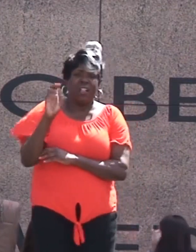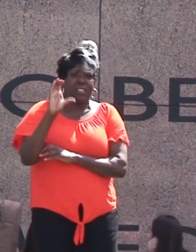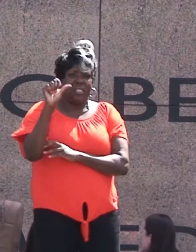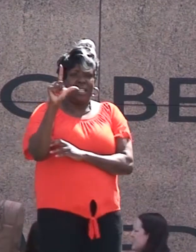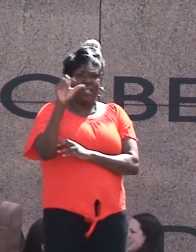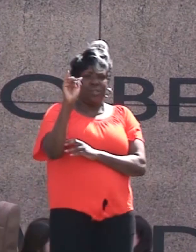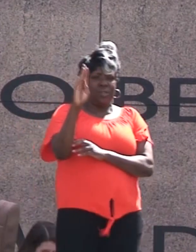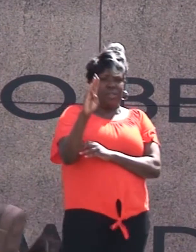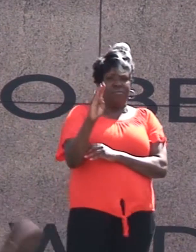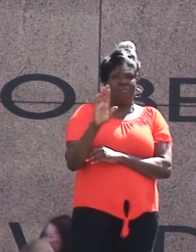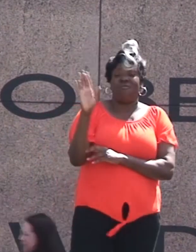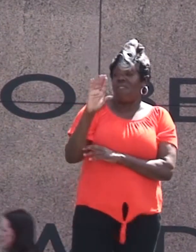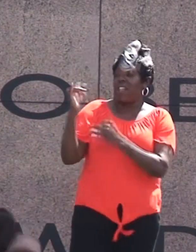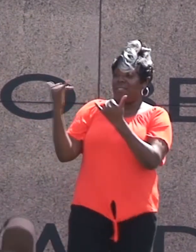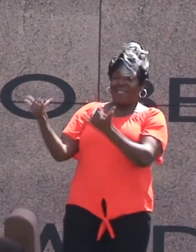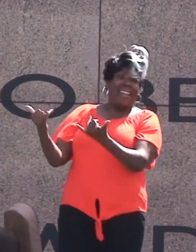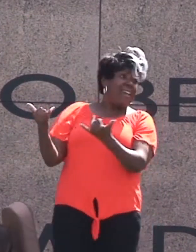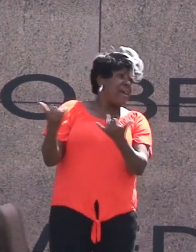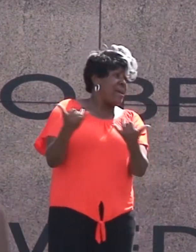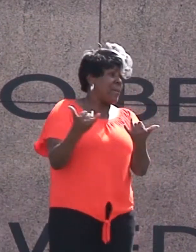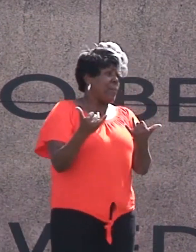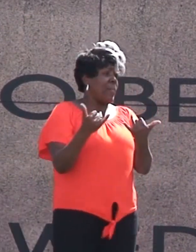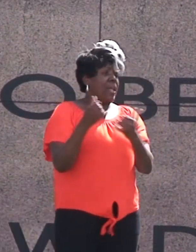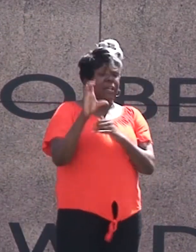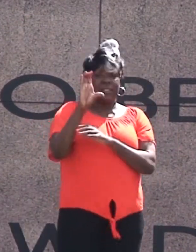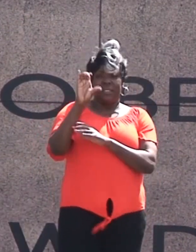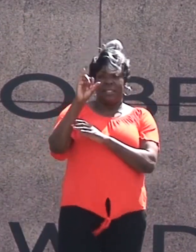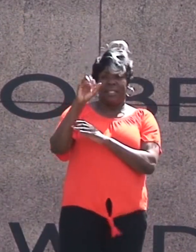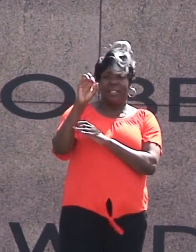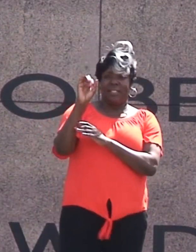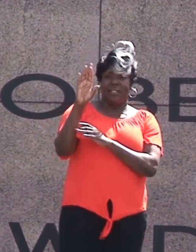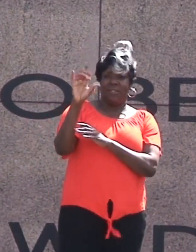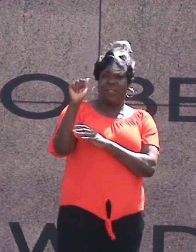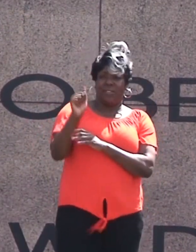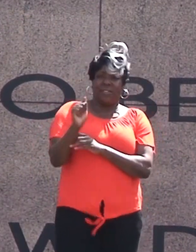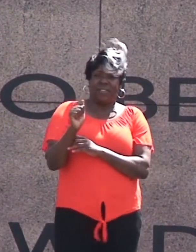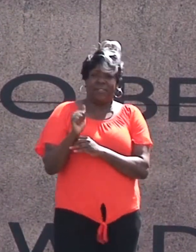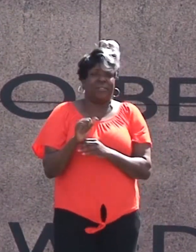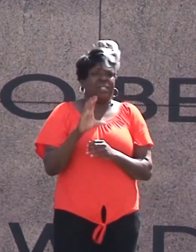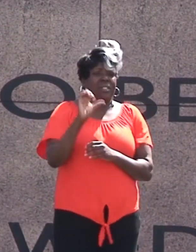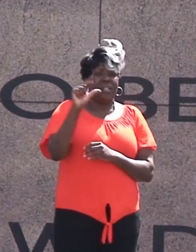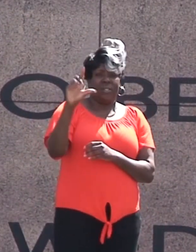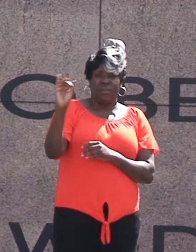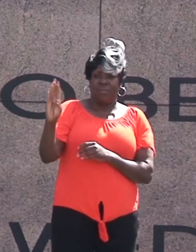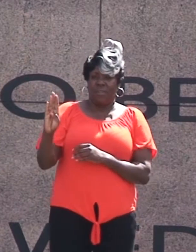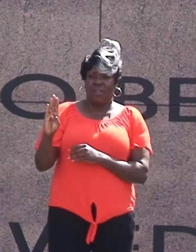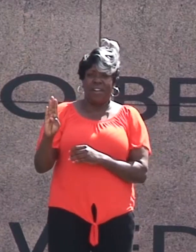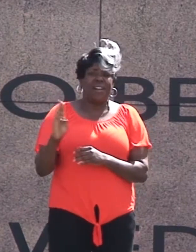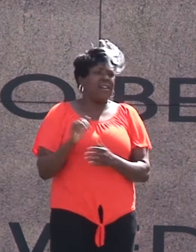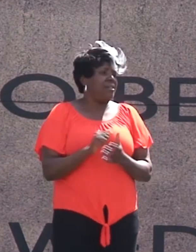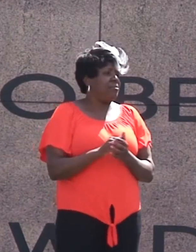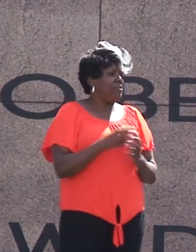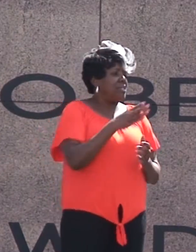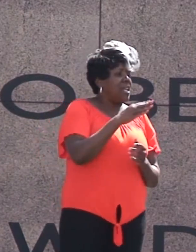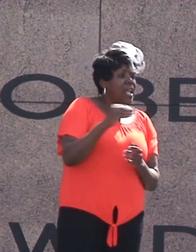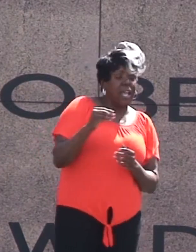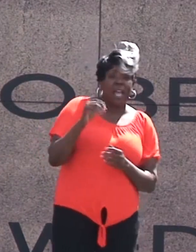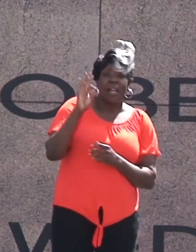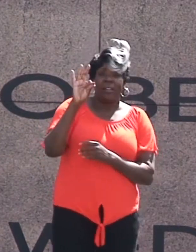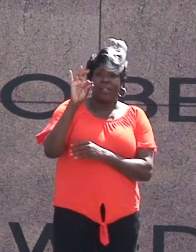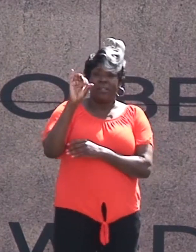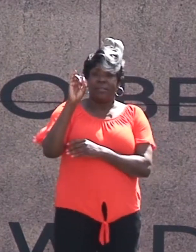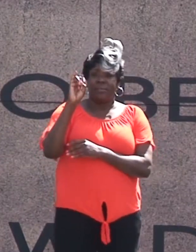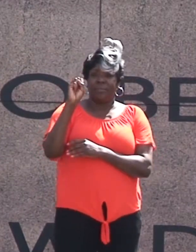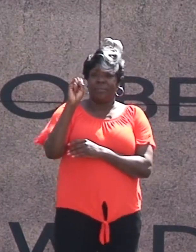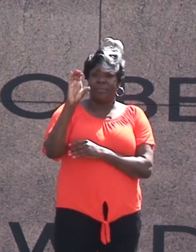Raleigh Now The Sierra Club Capital Group And And our fiscal sponsor